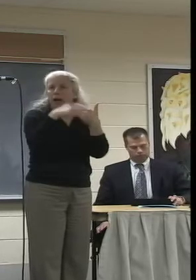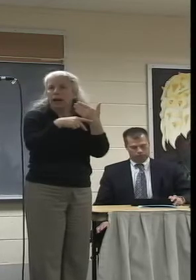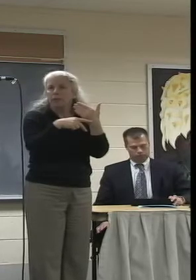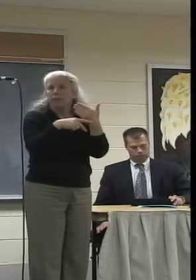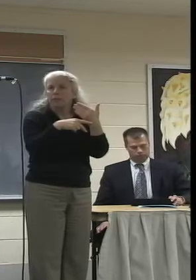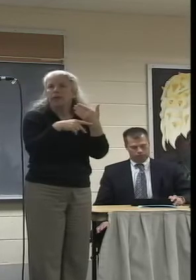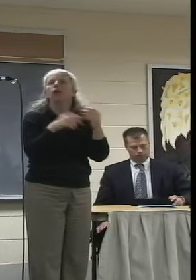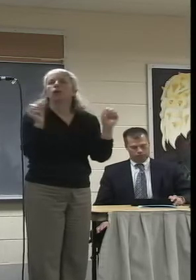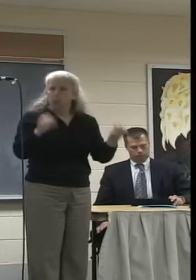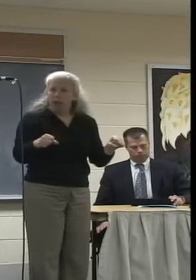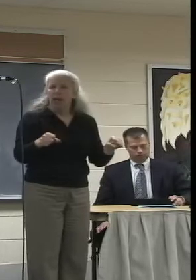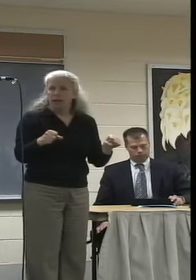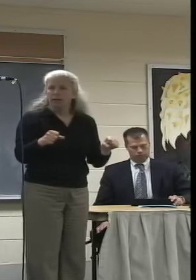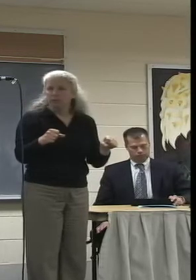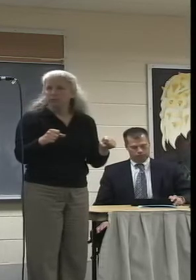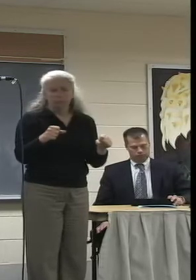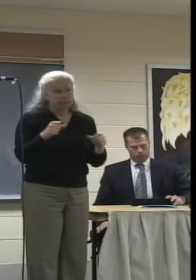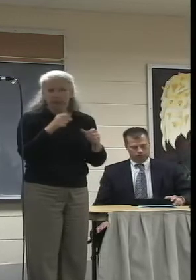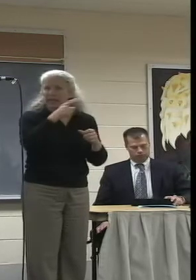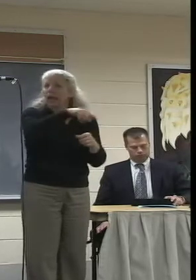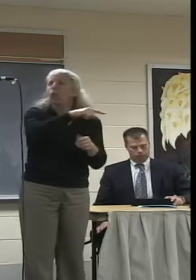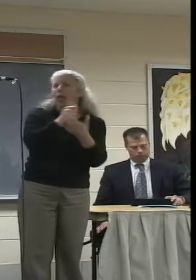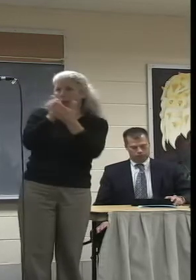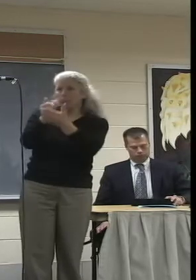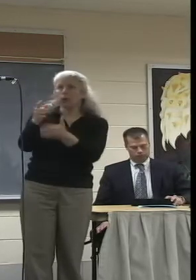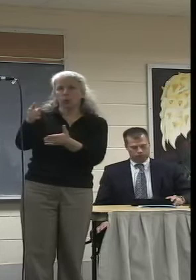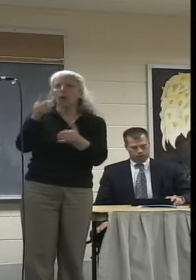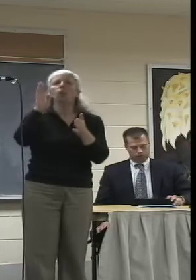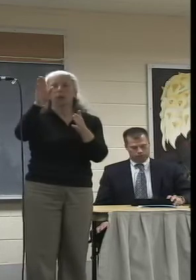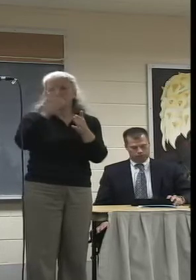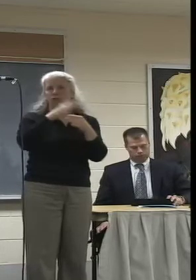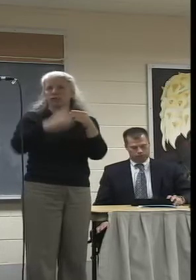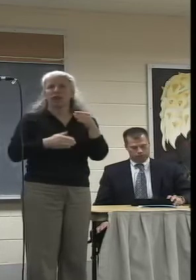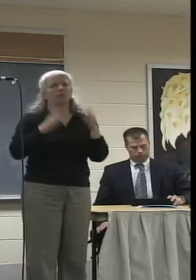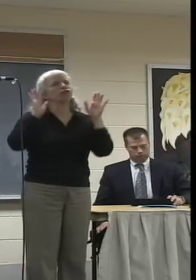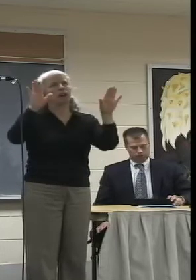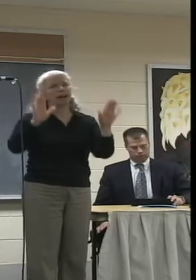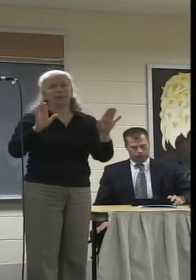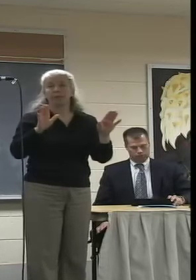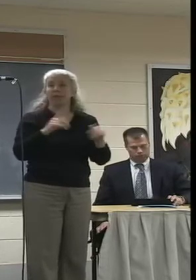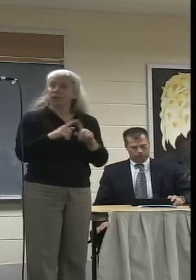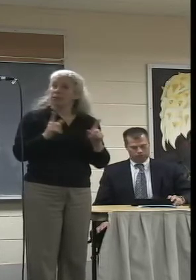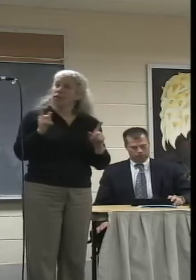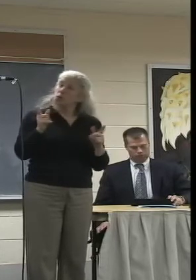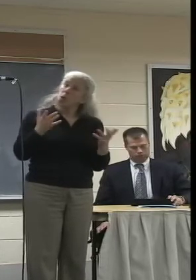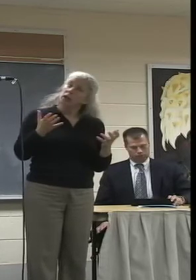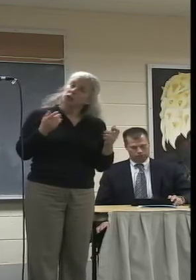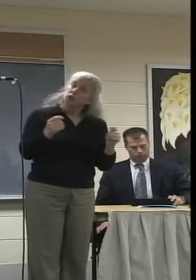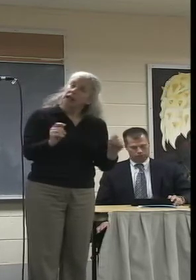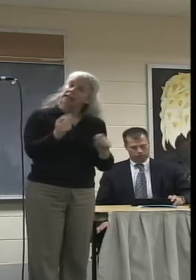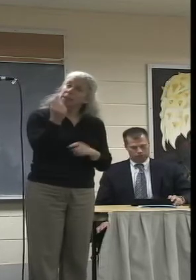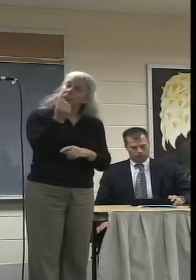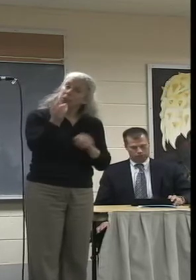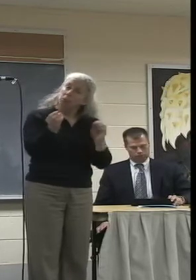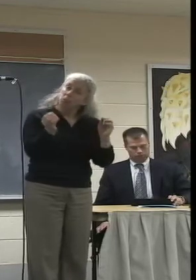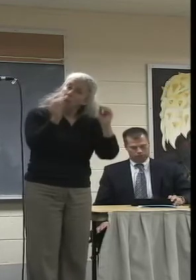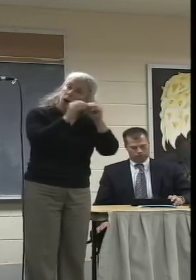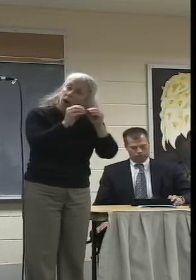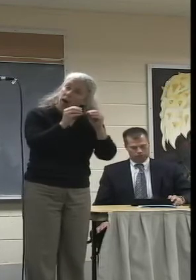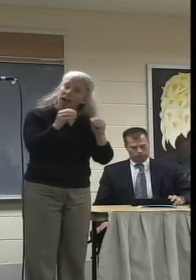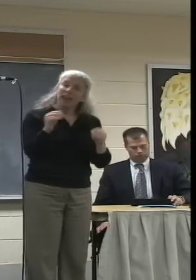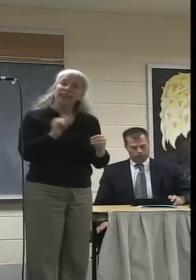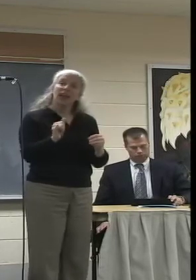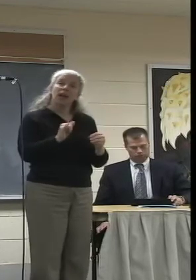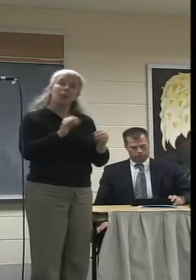you can totally do that. They'll help you do that and it will come out great. But if you want to go that extra mile and learn how to incorporate things like motion